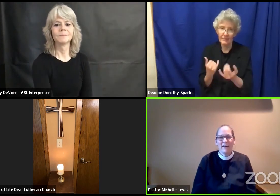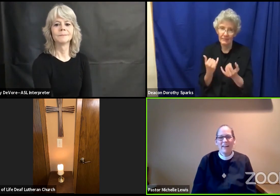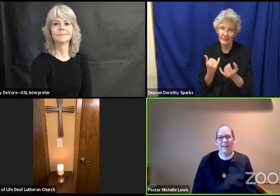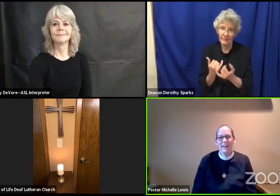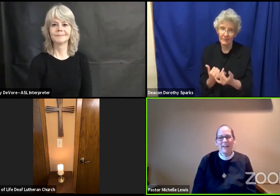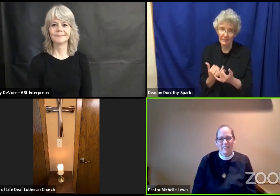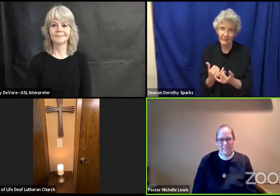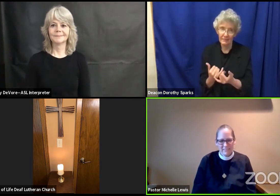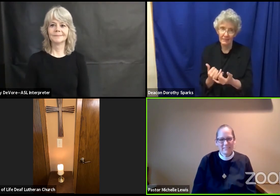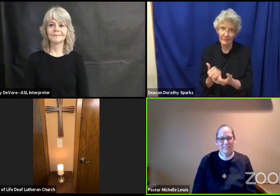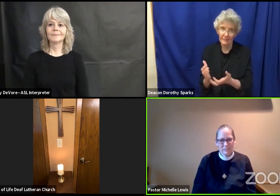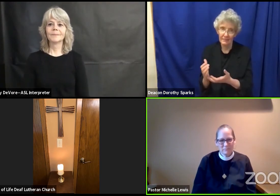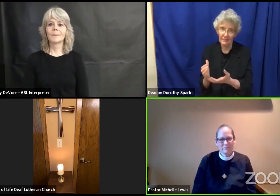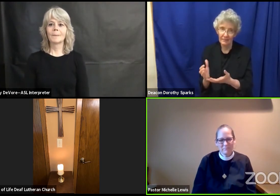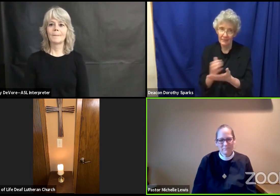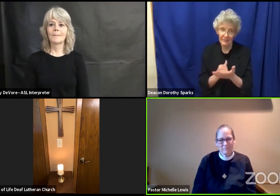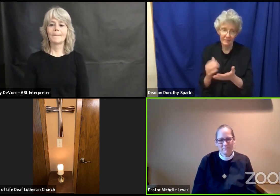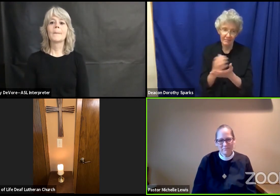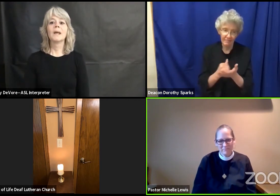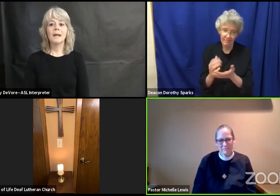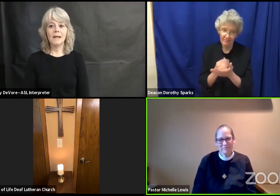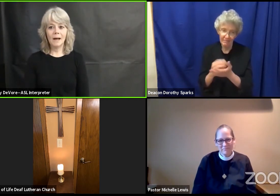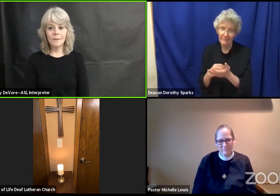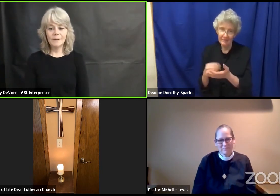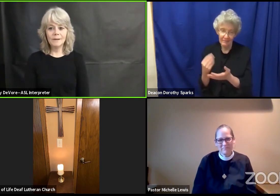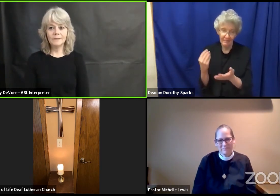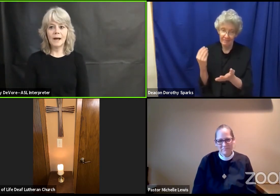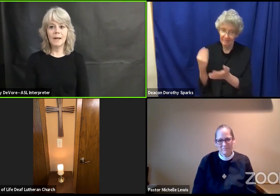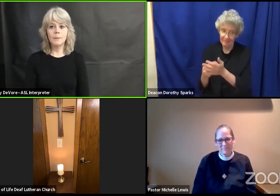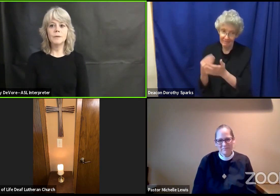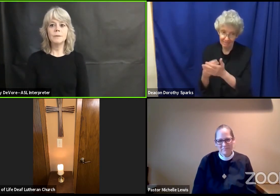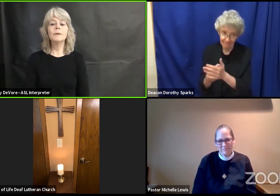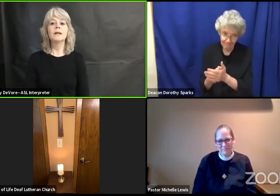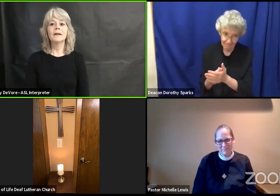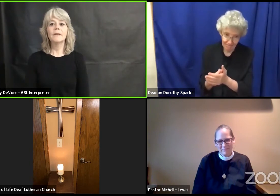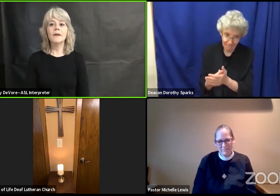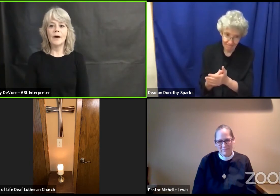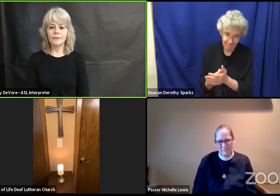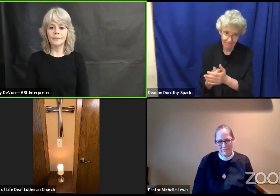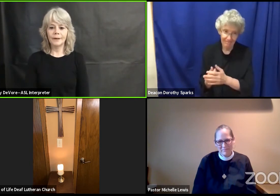the peace as as as as and now it is time to collect the offering